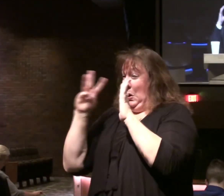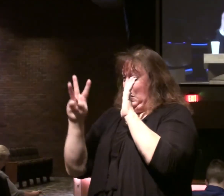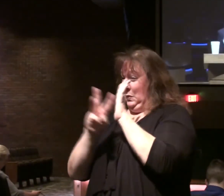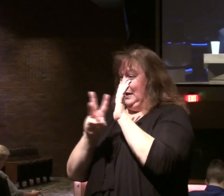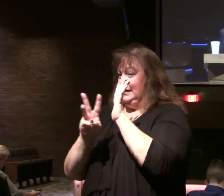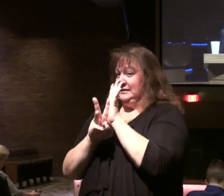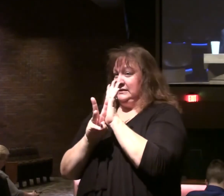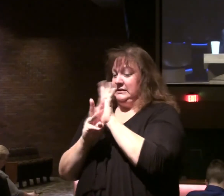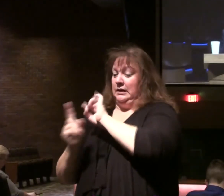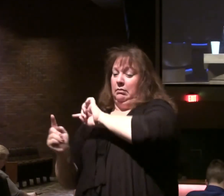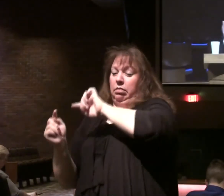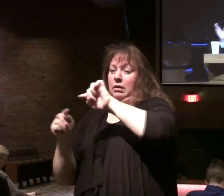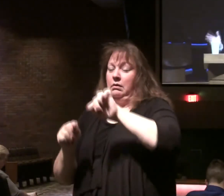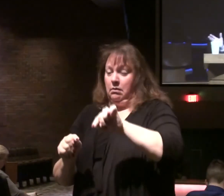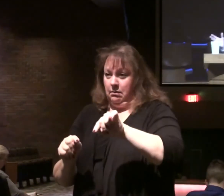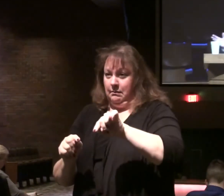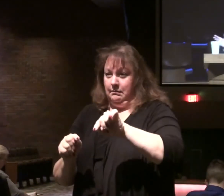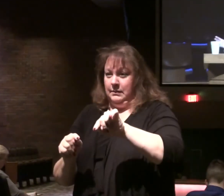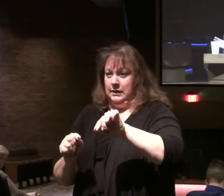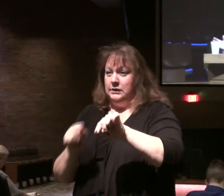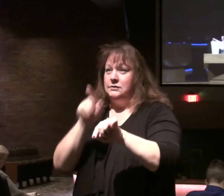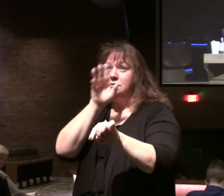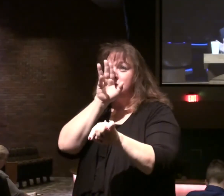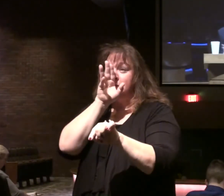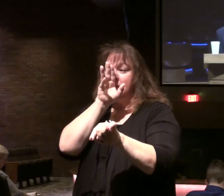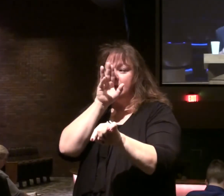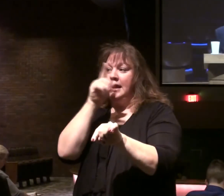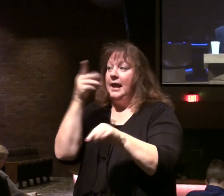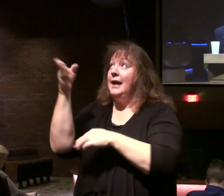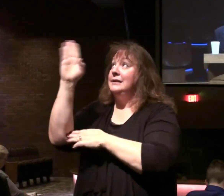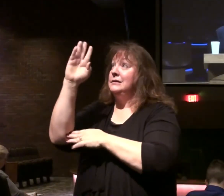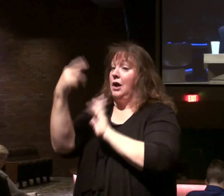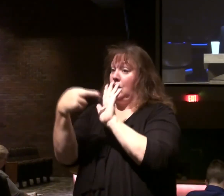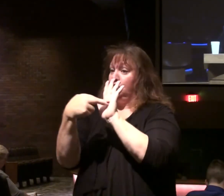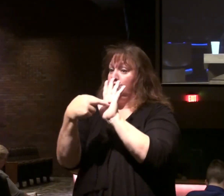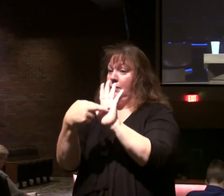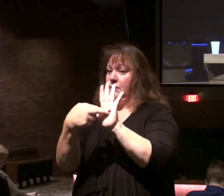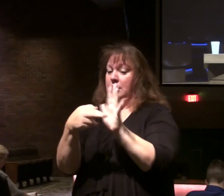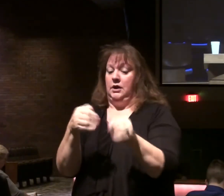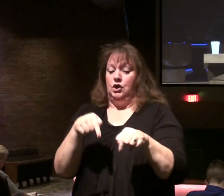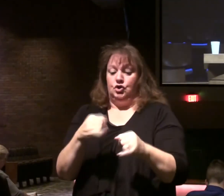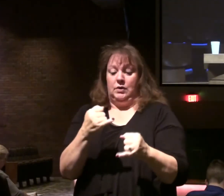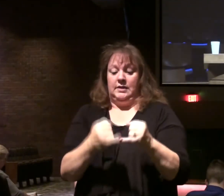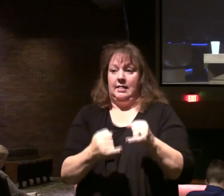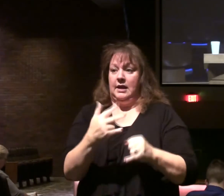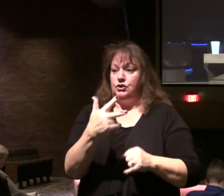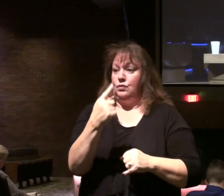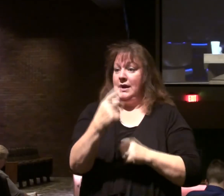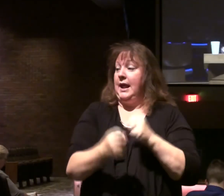come to prophesy. As God's spokesman. During this last. Three and a half year period.